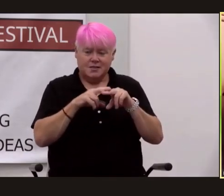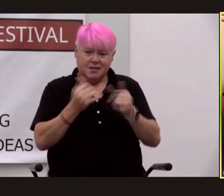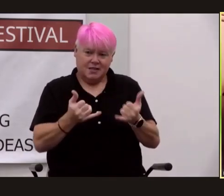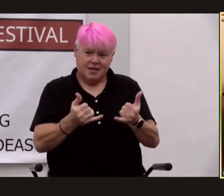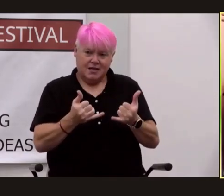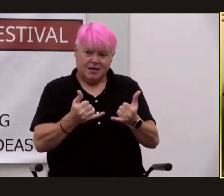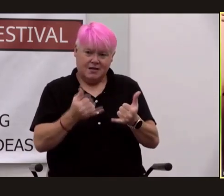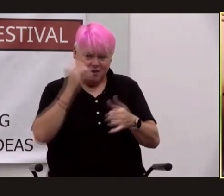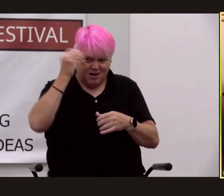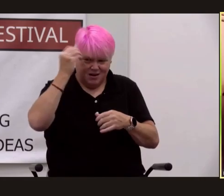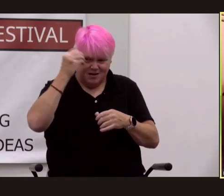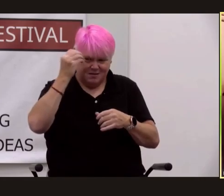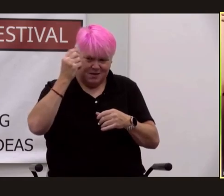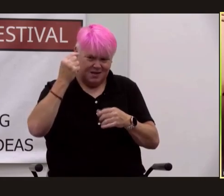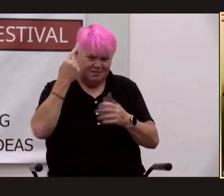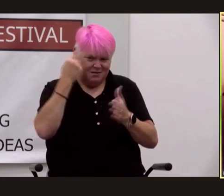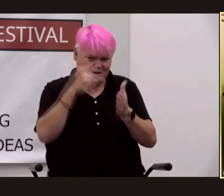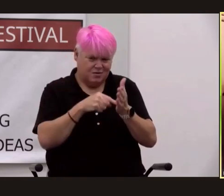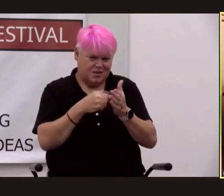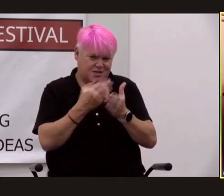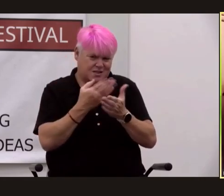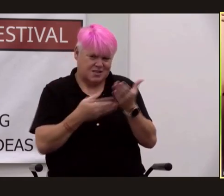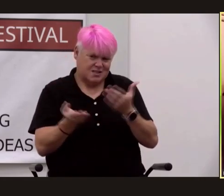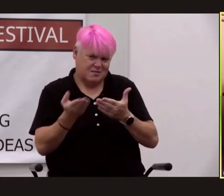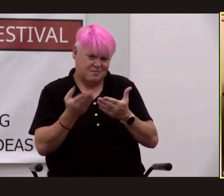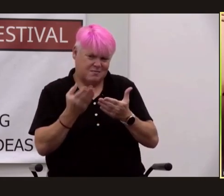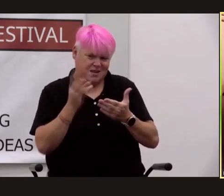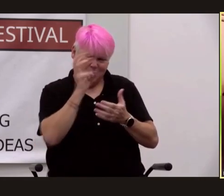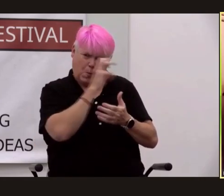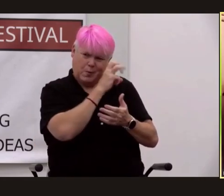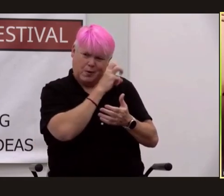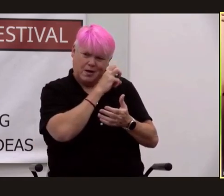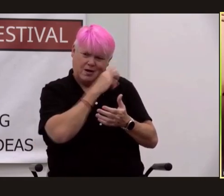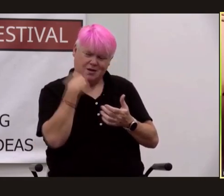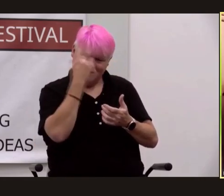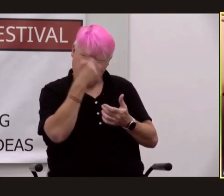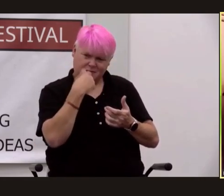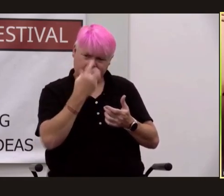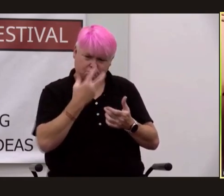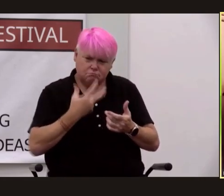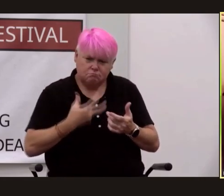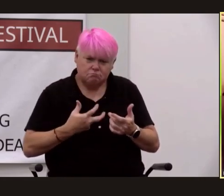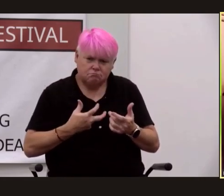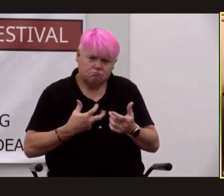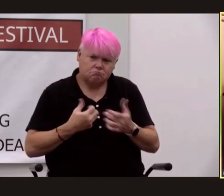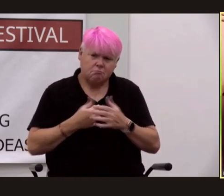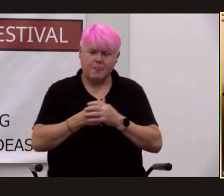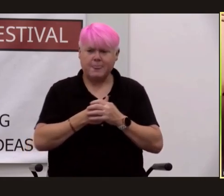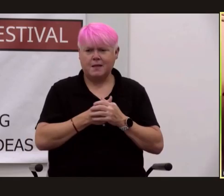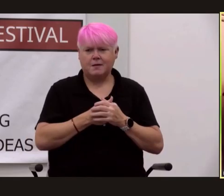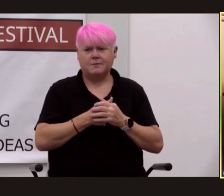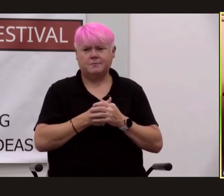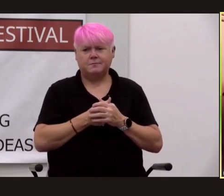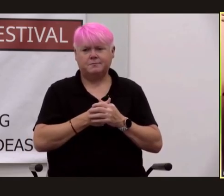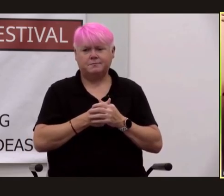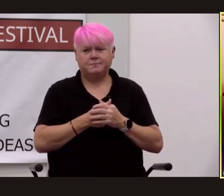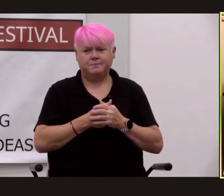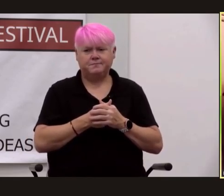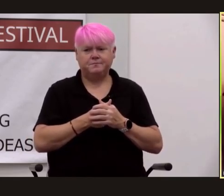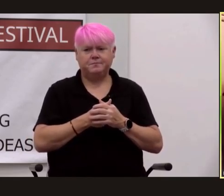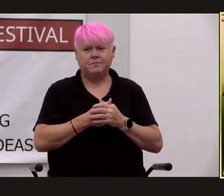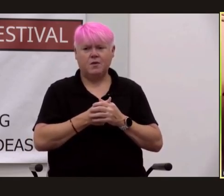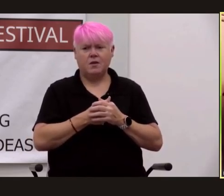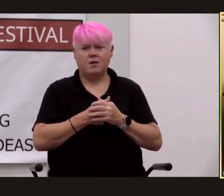odd in the man's bearing his face handsome enough but always lifeless like a roman statue